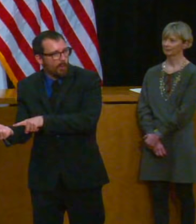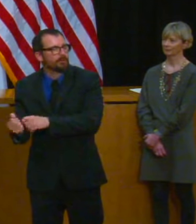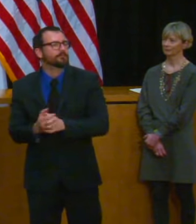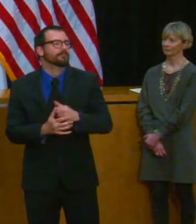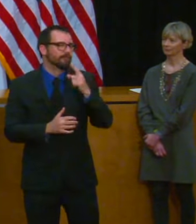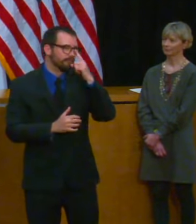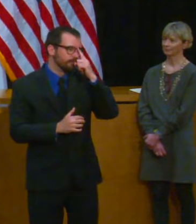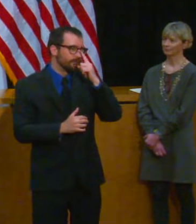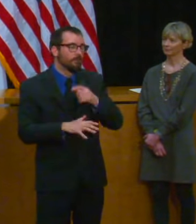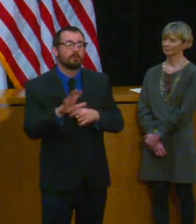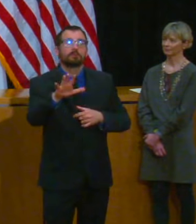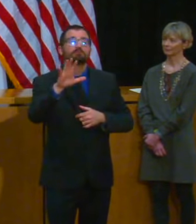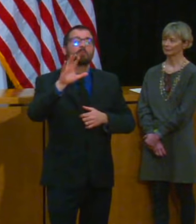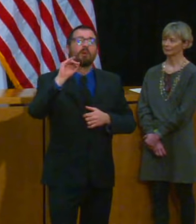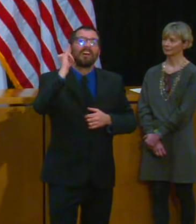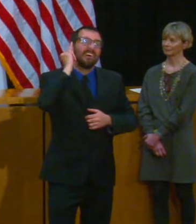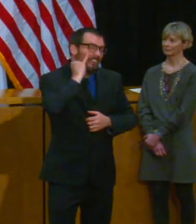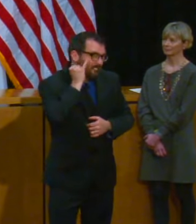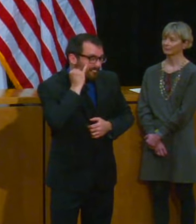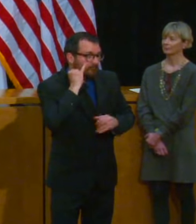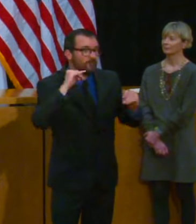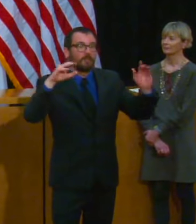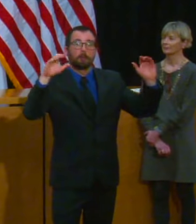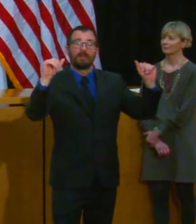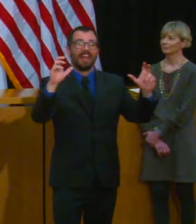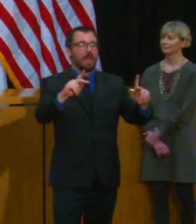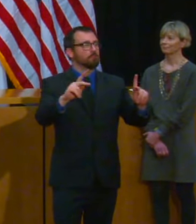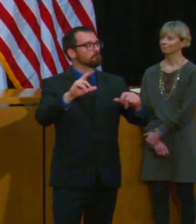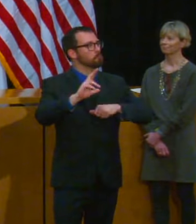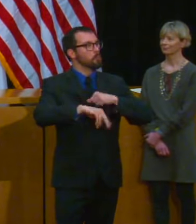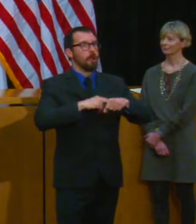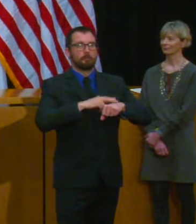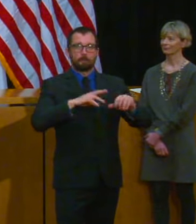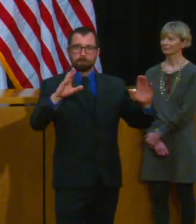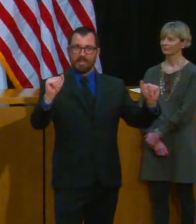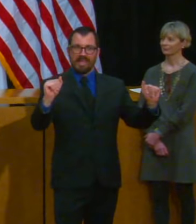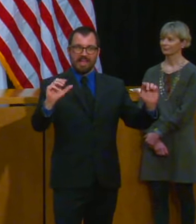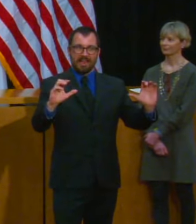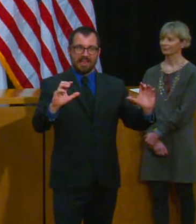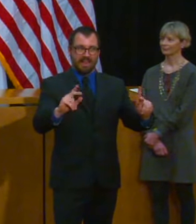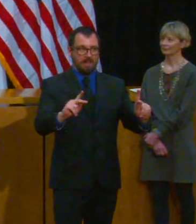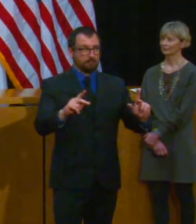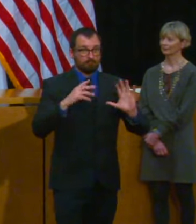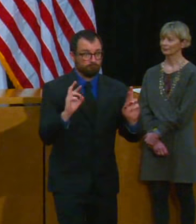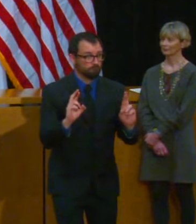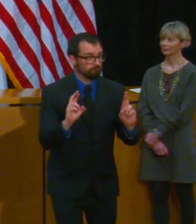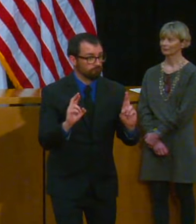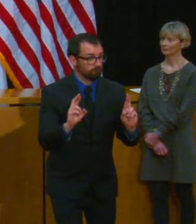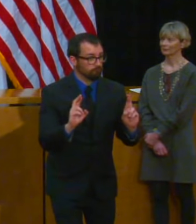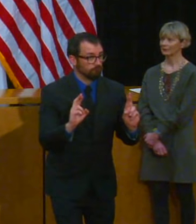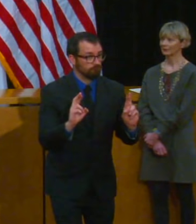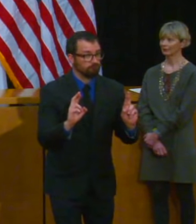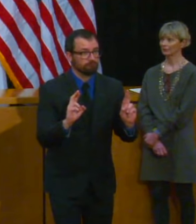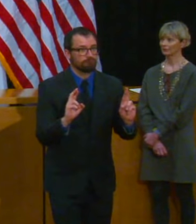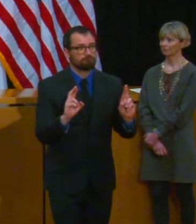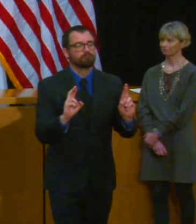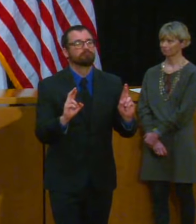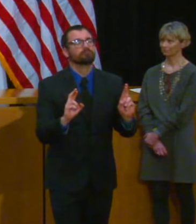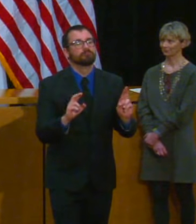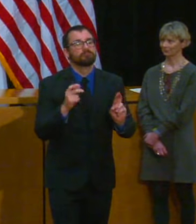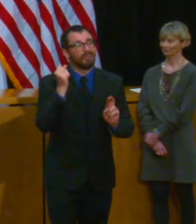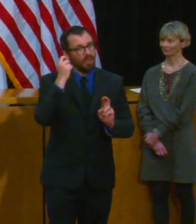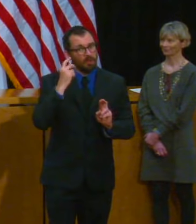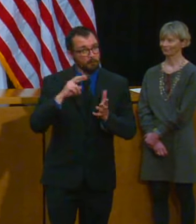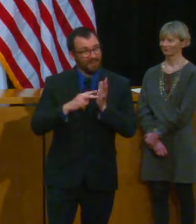I think we're all hoping we get to I'm hoping a bunch of things, not just the healthcare bill, but housing